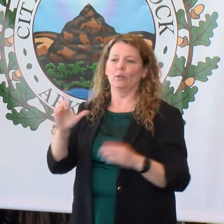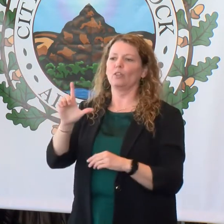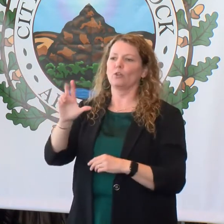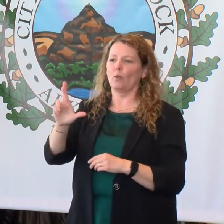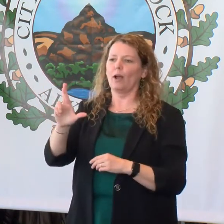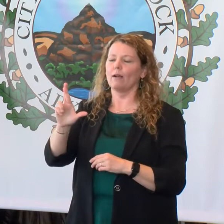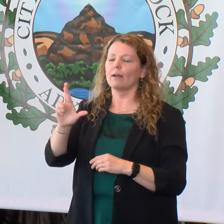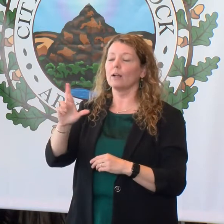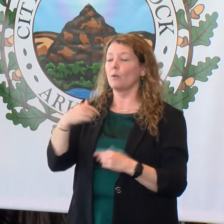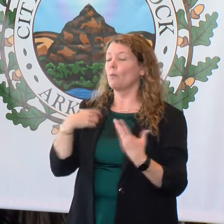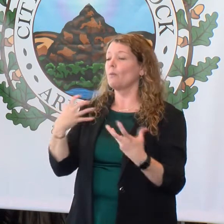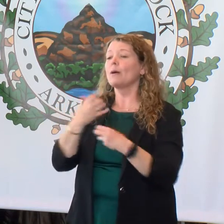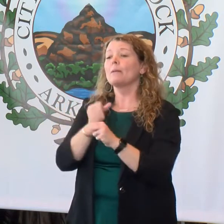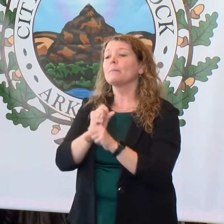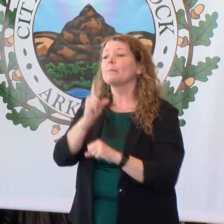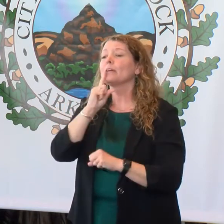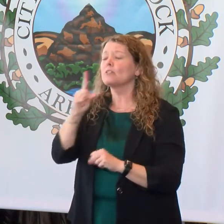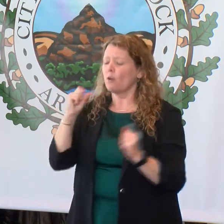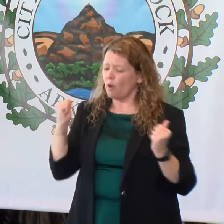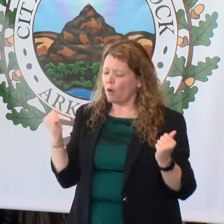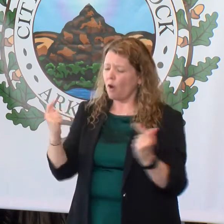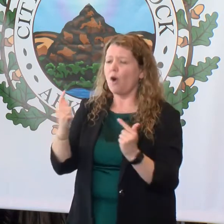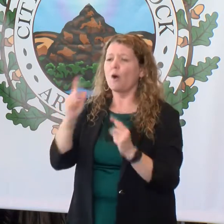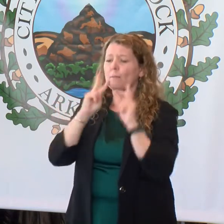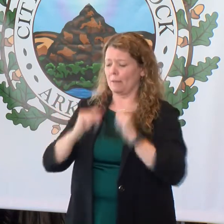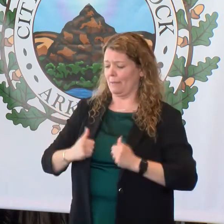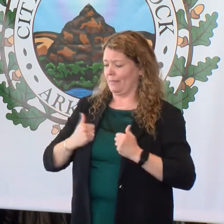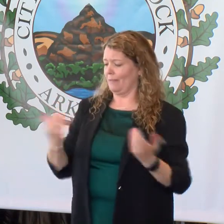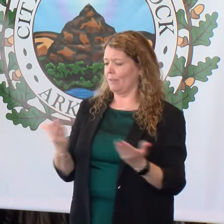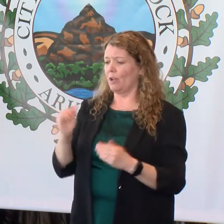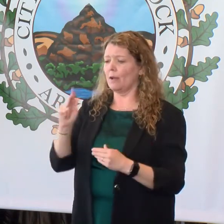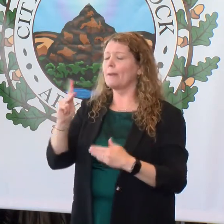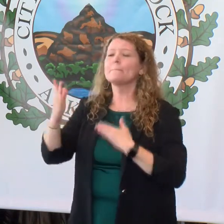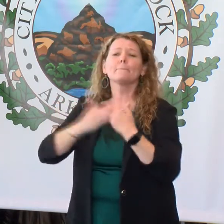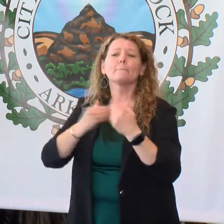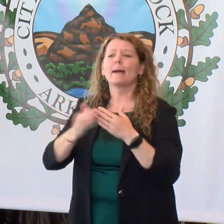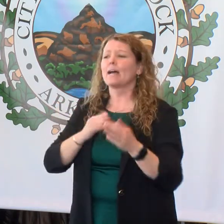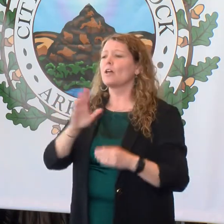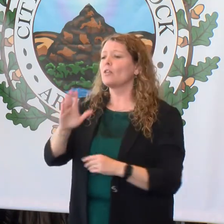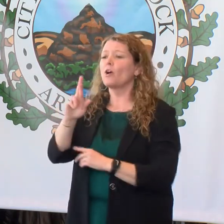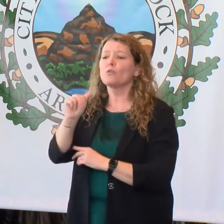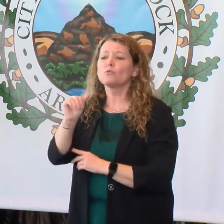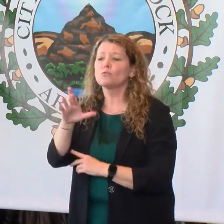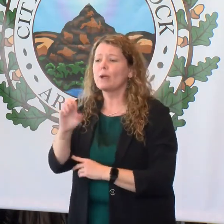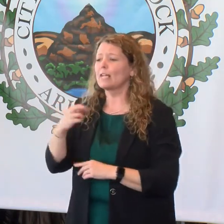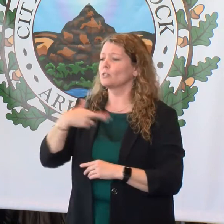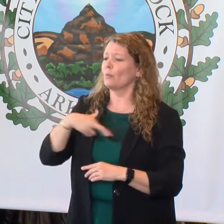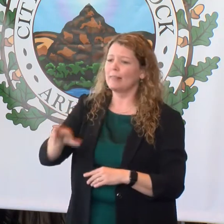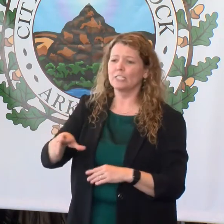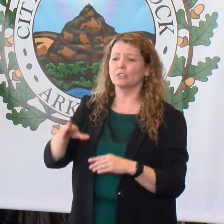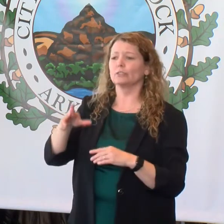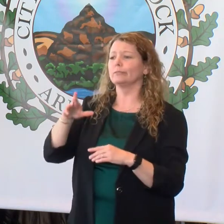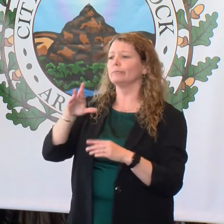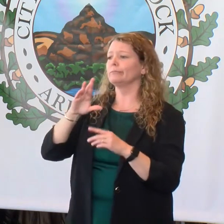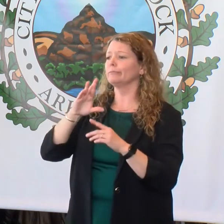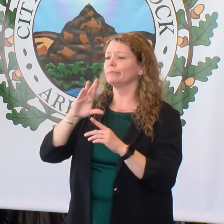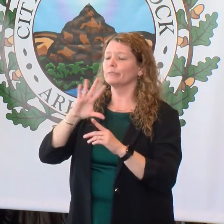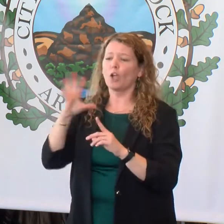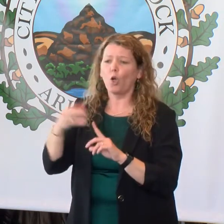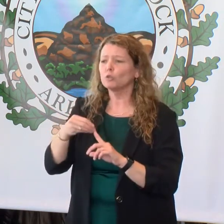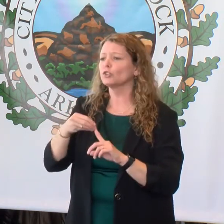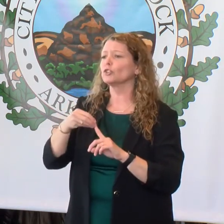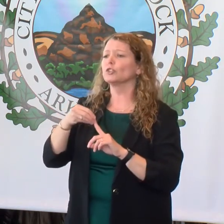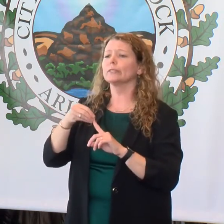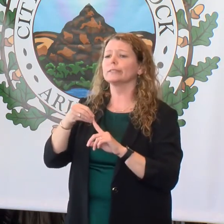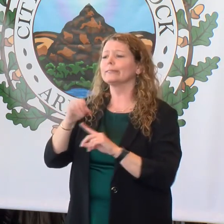We want to ensure that every resident, irrespective of race, religion, culture, age, sexual